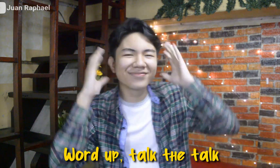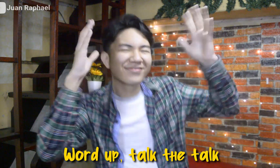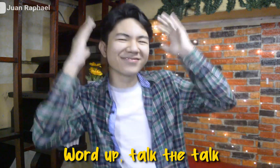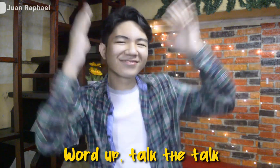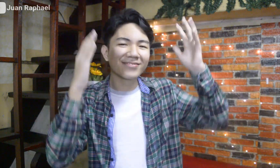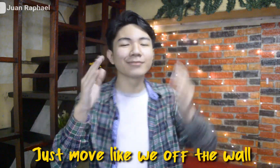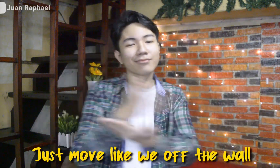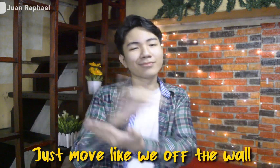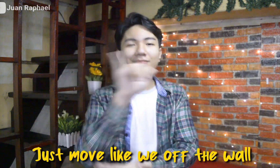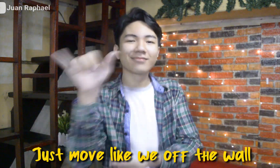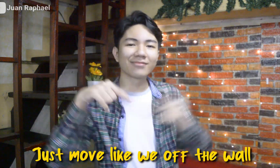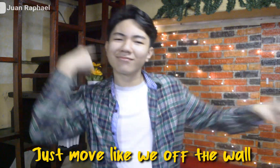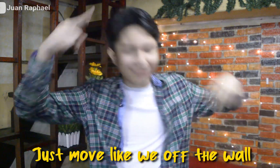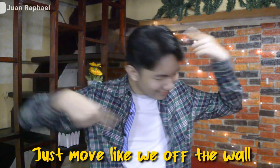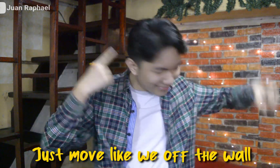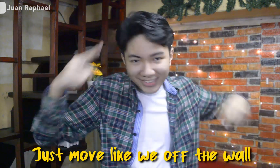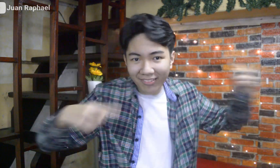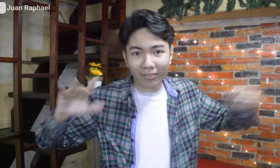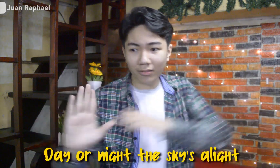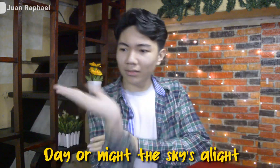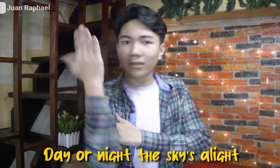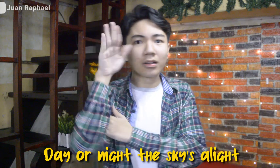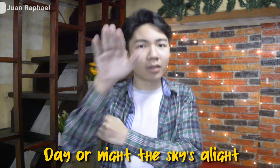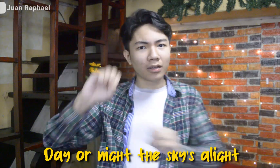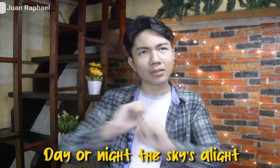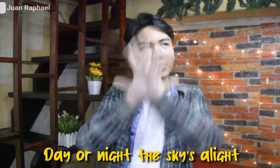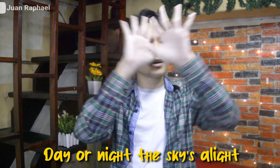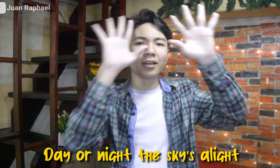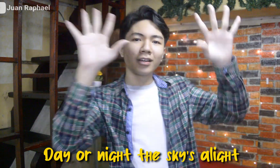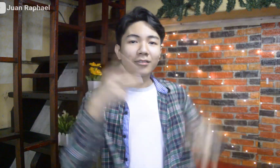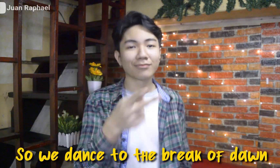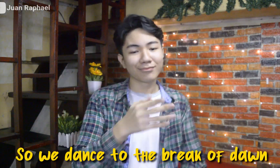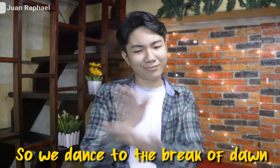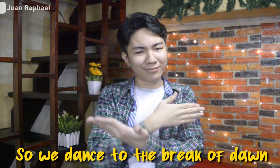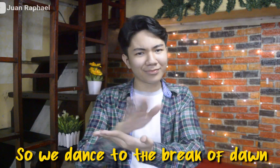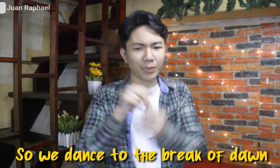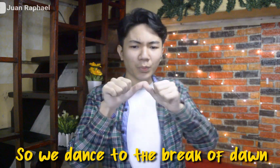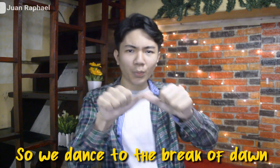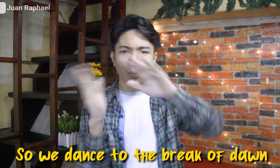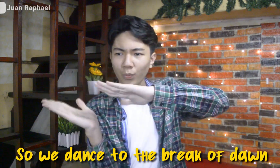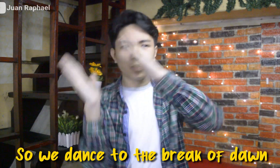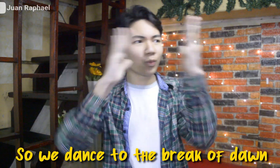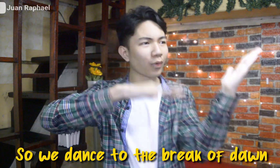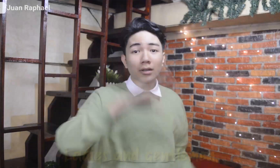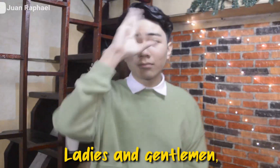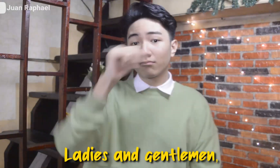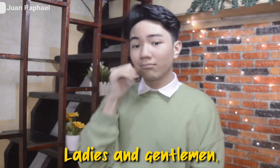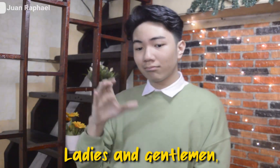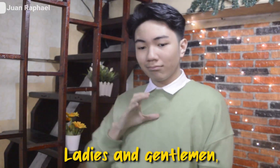talk, talk, just move, hurry up the wall There are lights, skies are lights, so we dance to the breakdown Ladies and